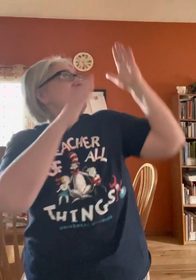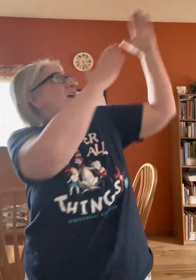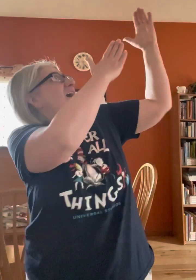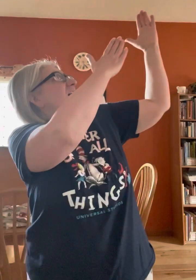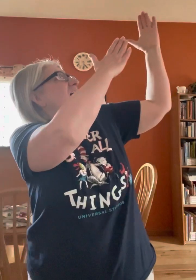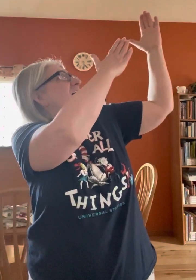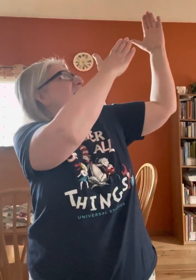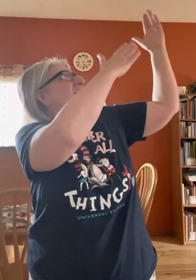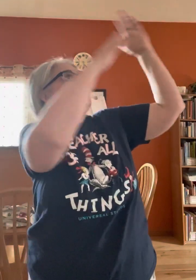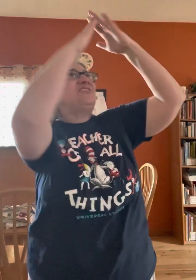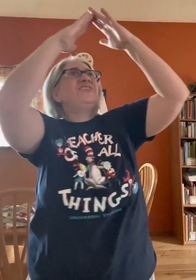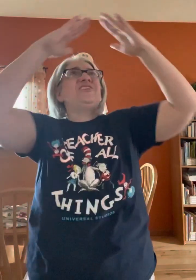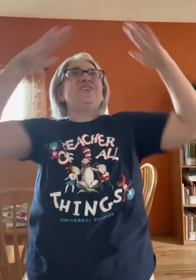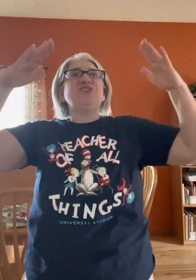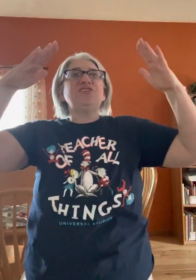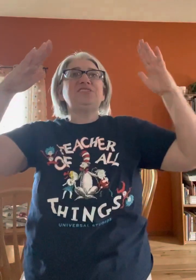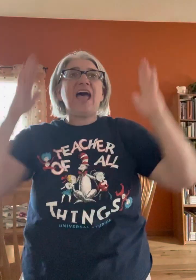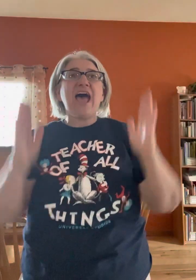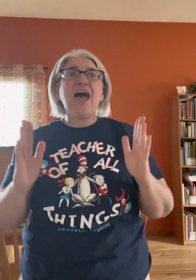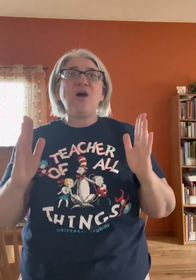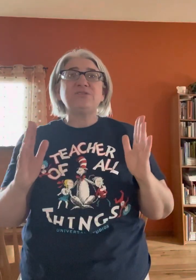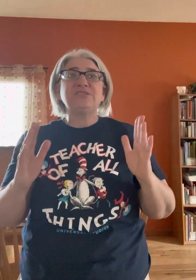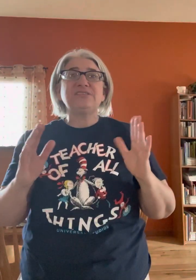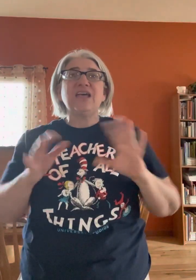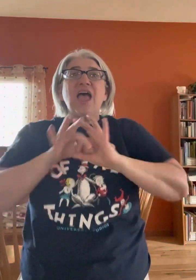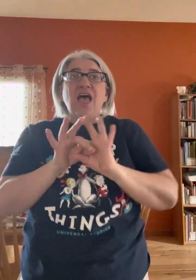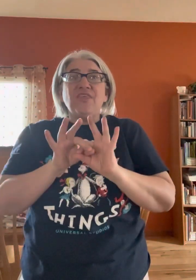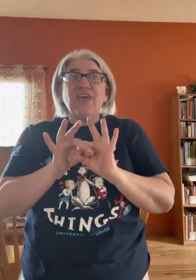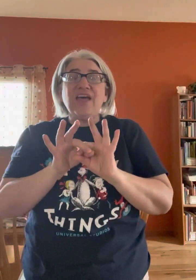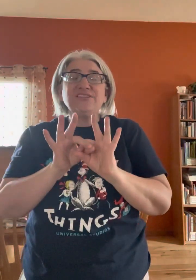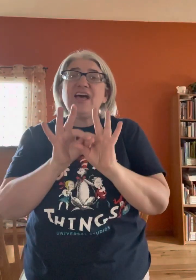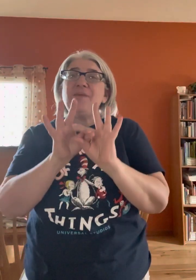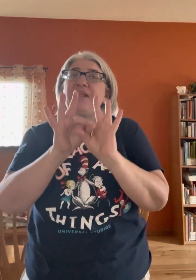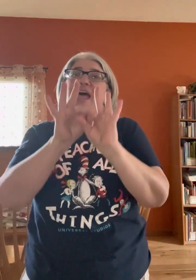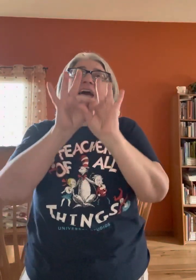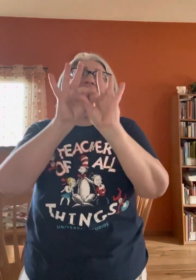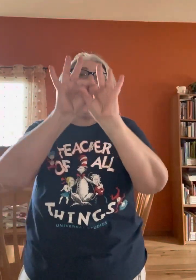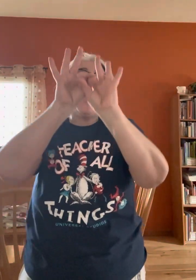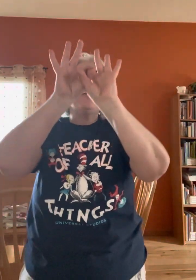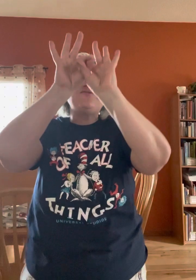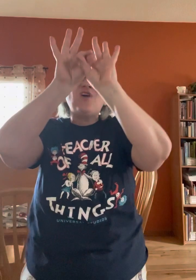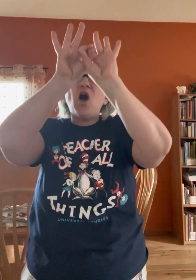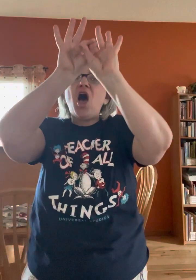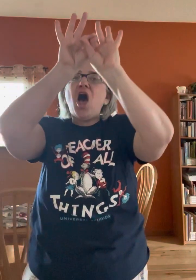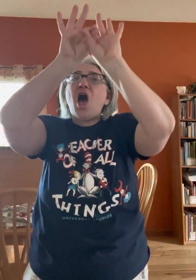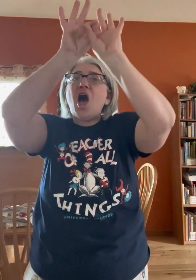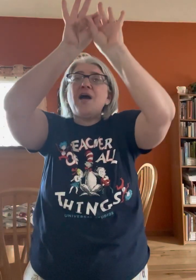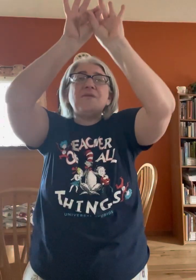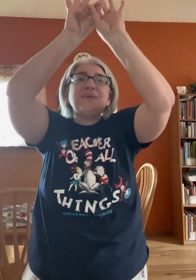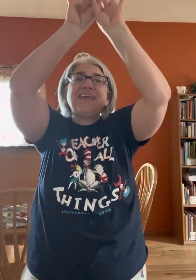father's house. There's a place for me.